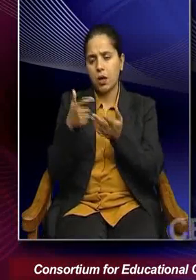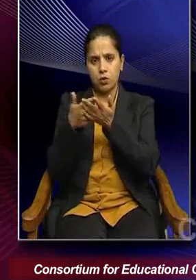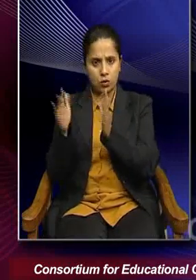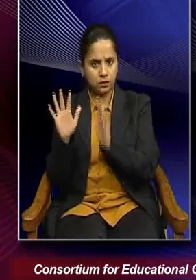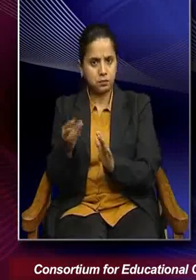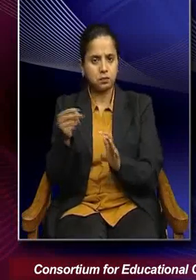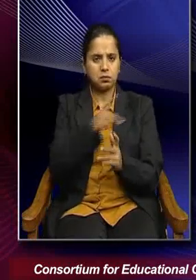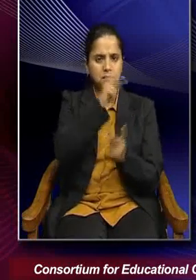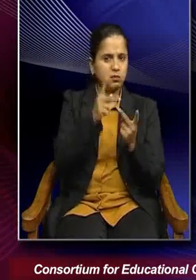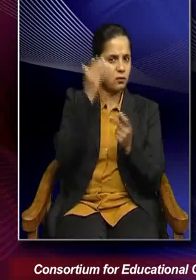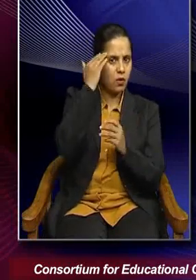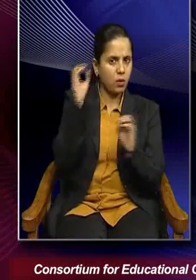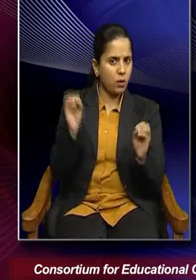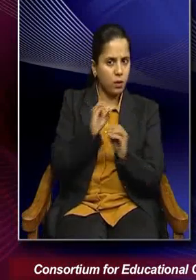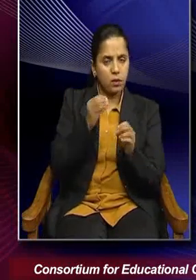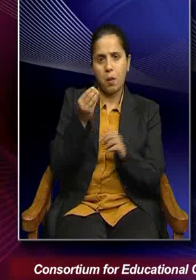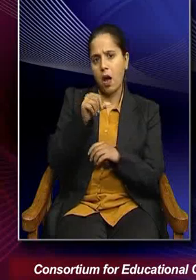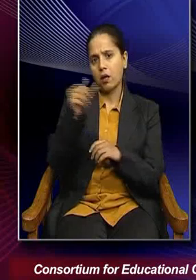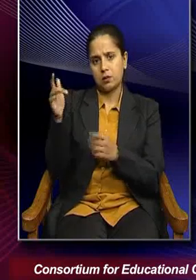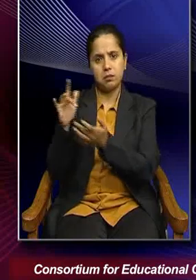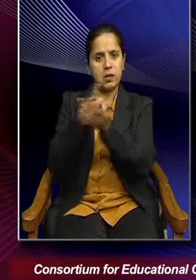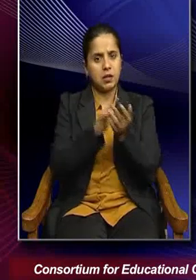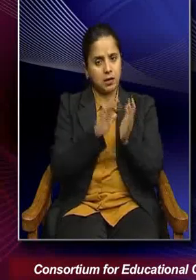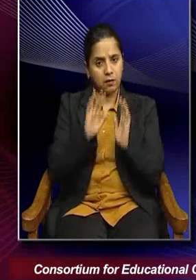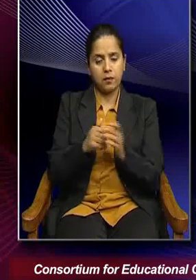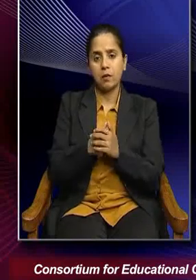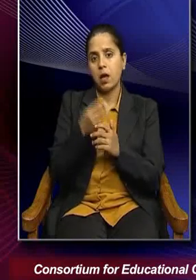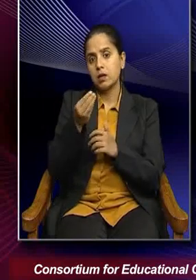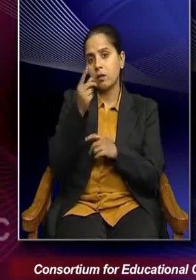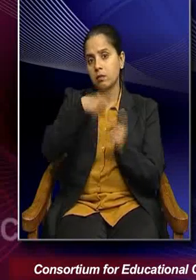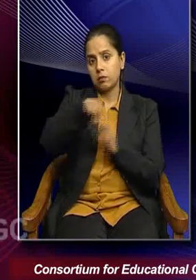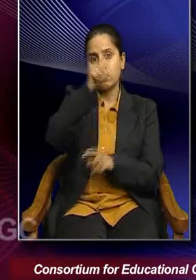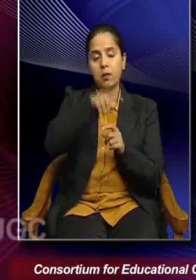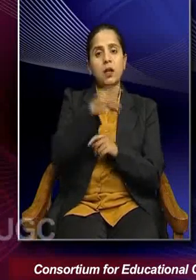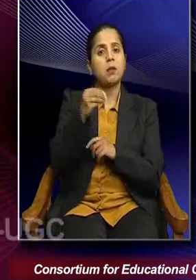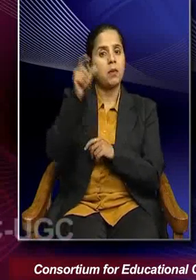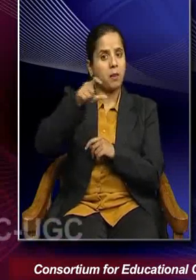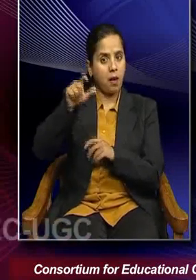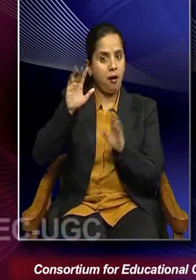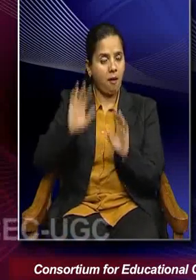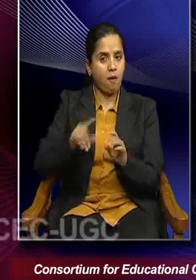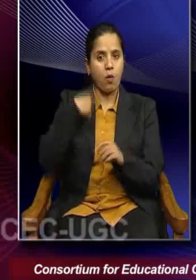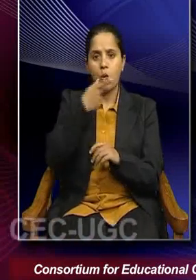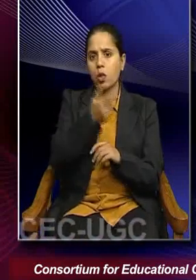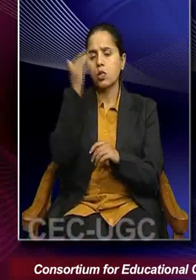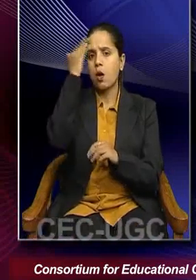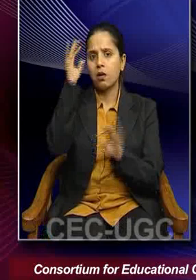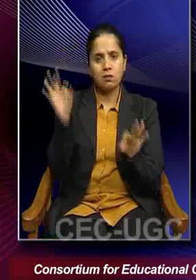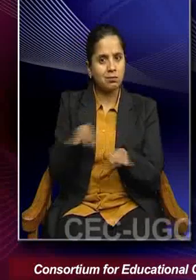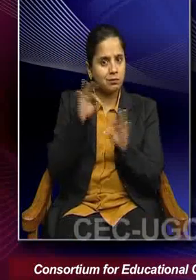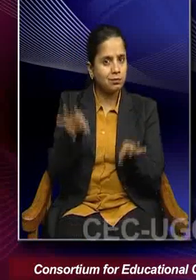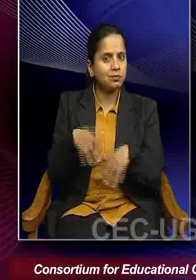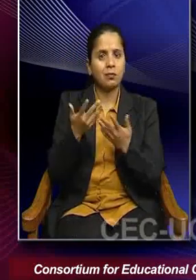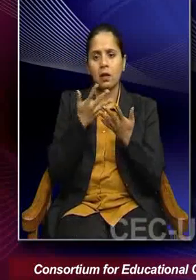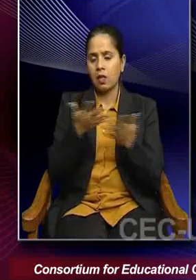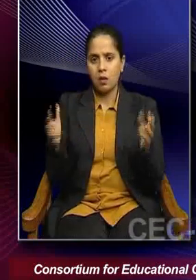imperfect knowledge, they may go to other places and survive. But among them also, there are few people who do not have knowledge, means